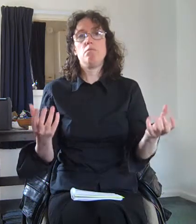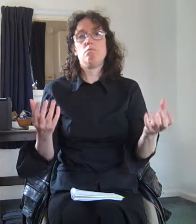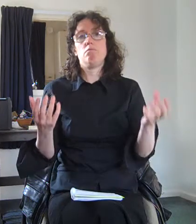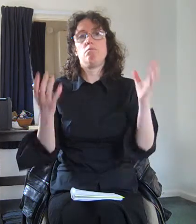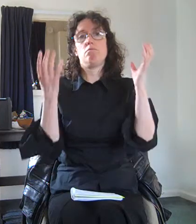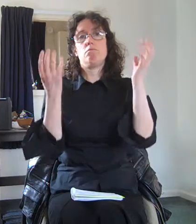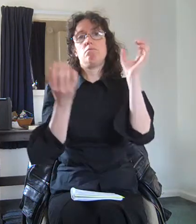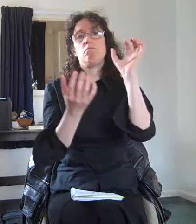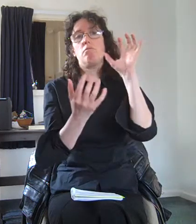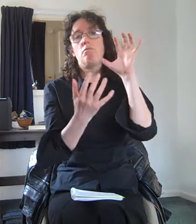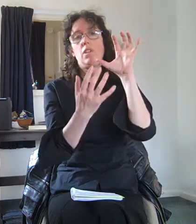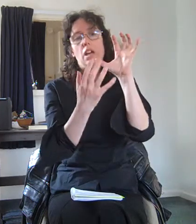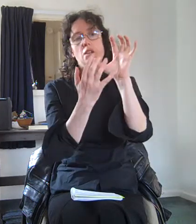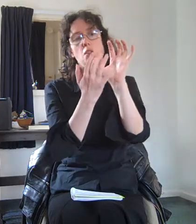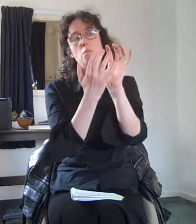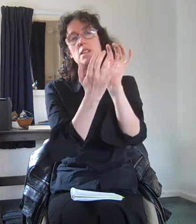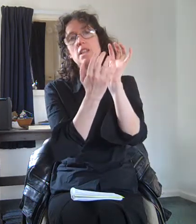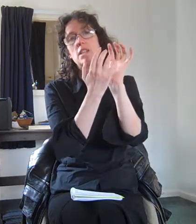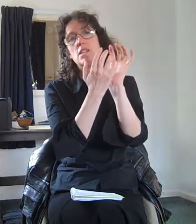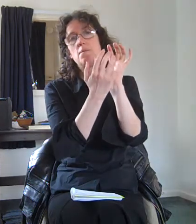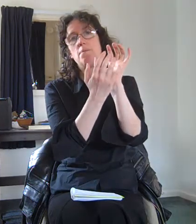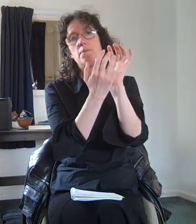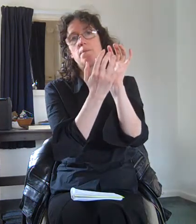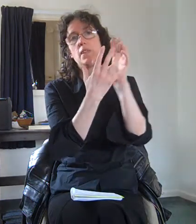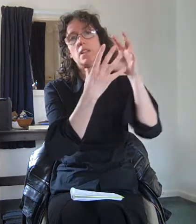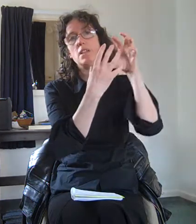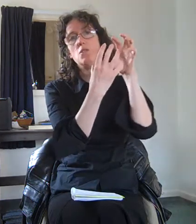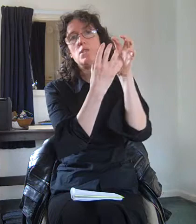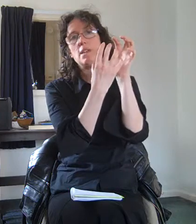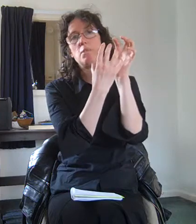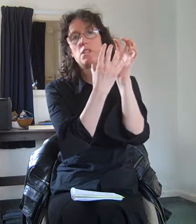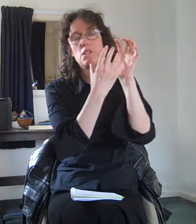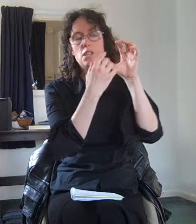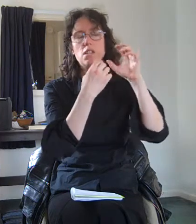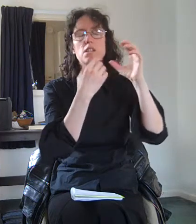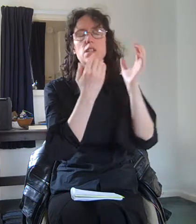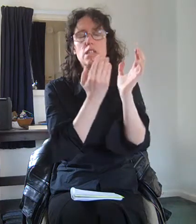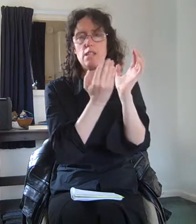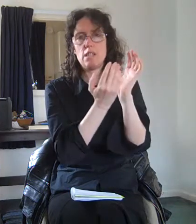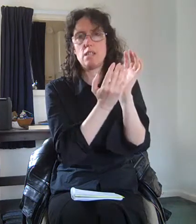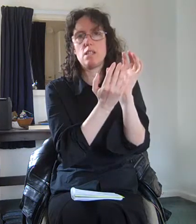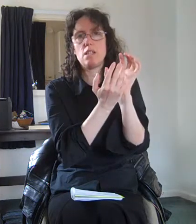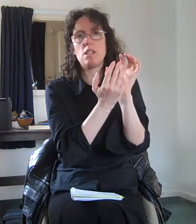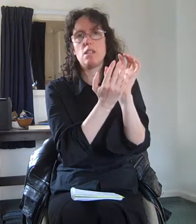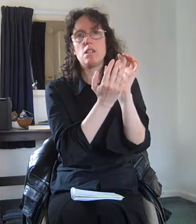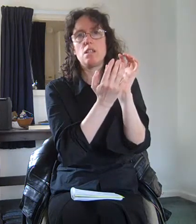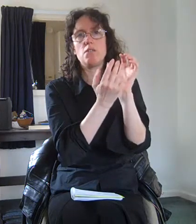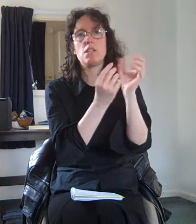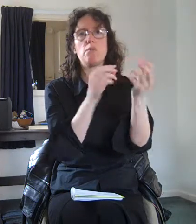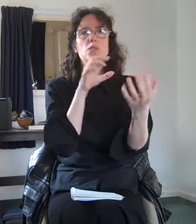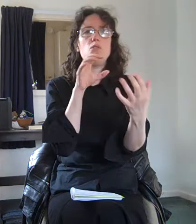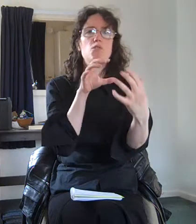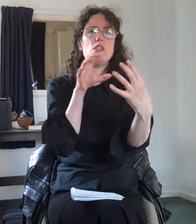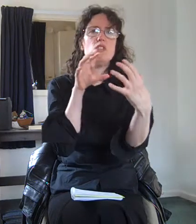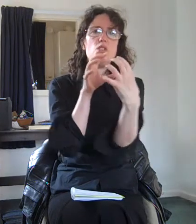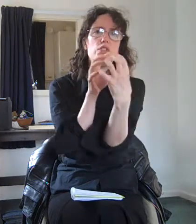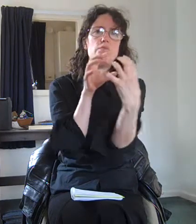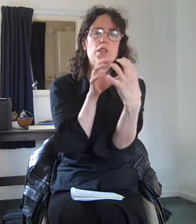can accommodate, use their muscles to see things close up, use a lot of